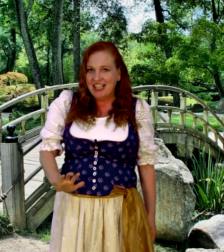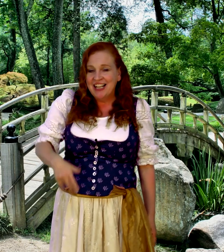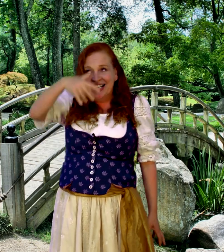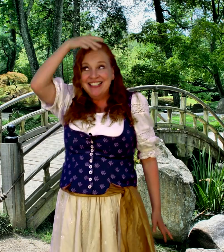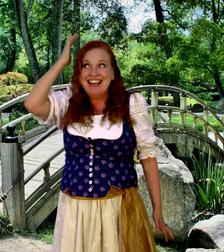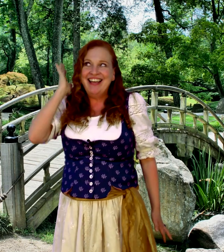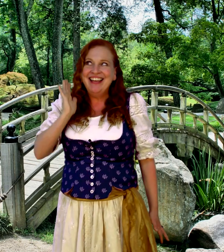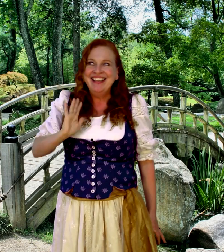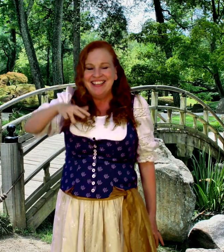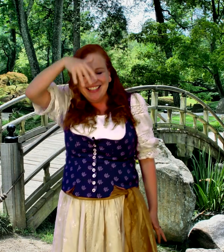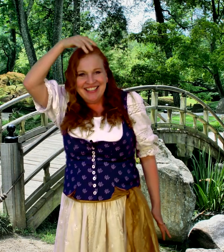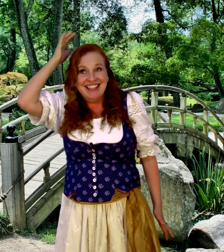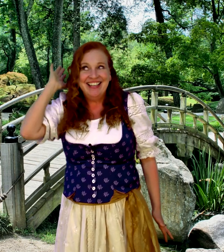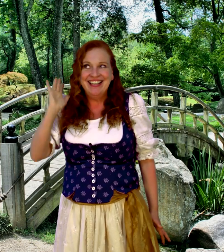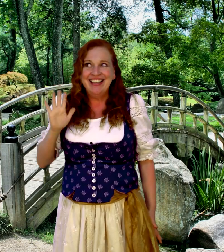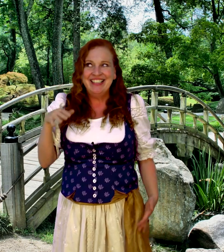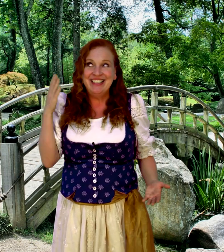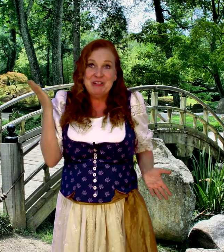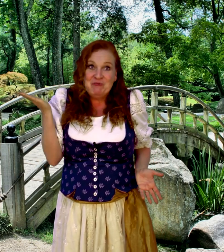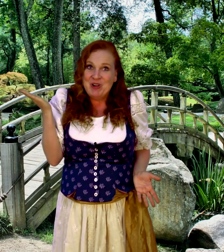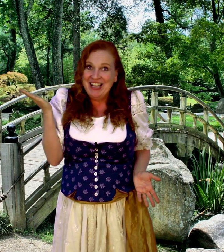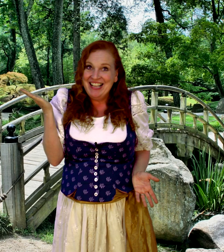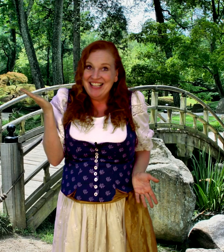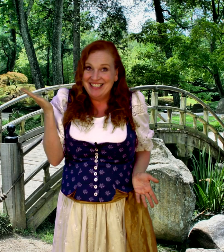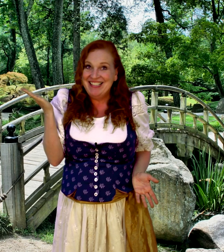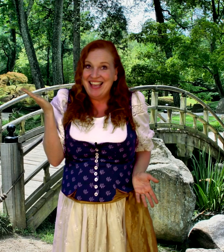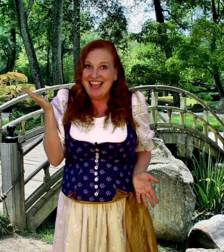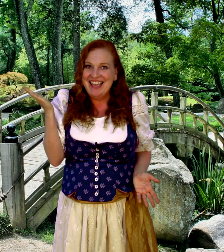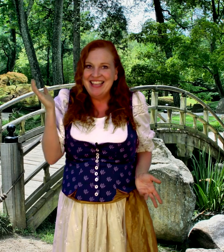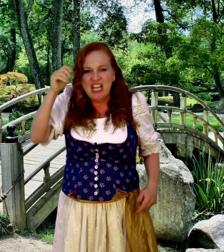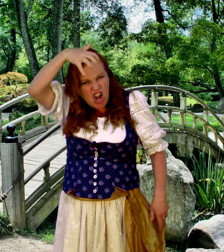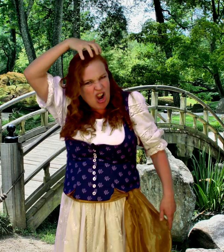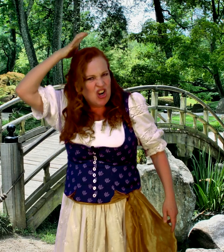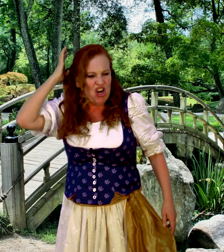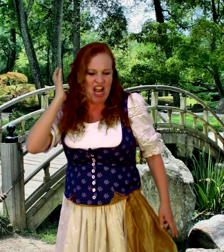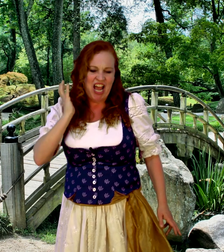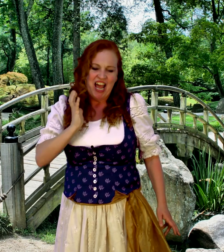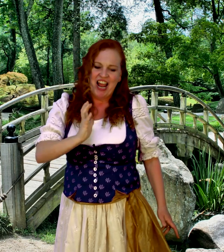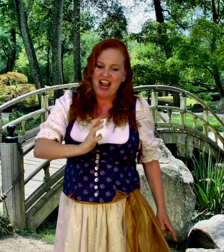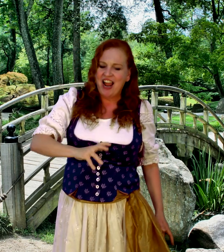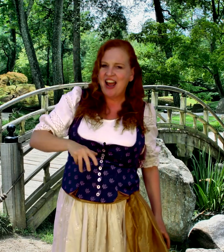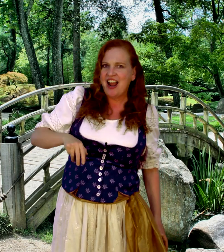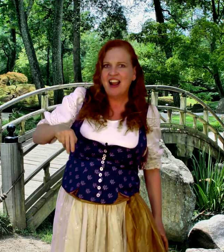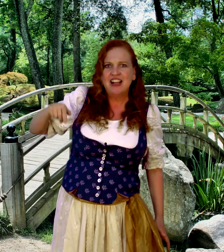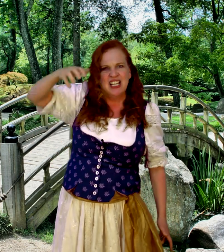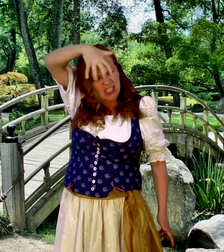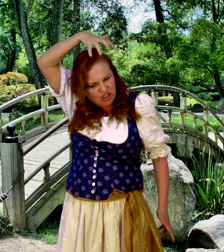Lion, lion, what do you say? Roar, roar